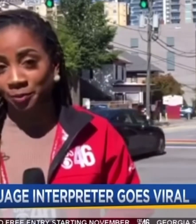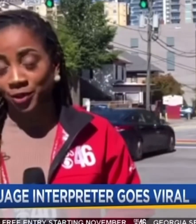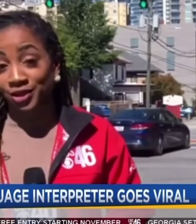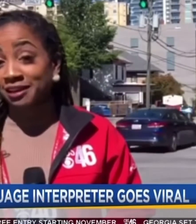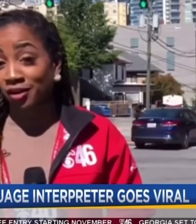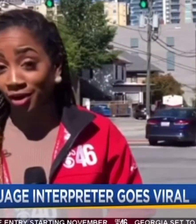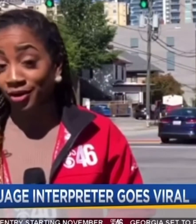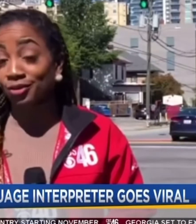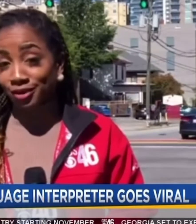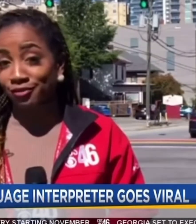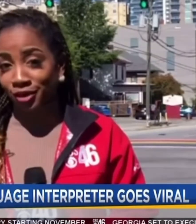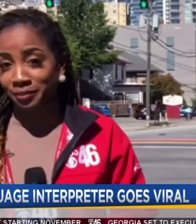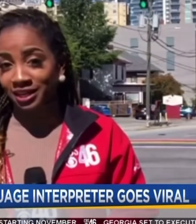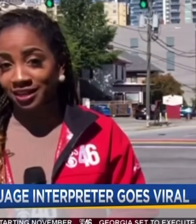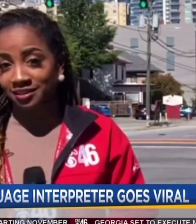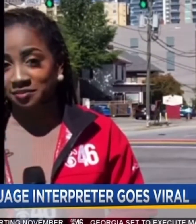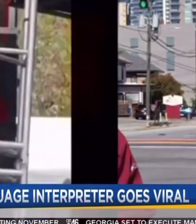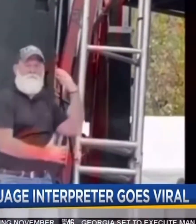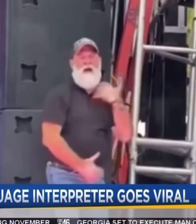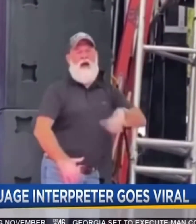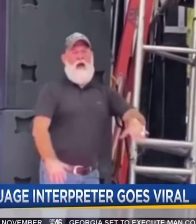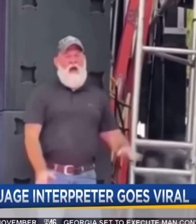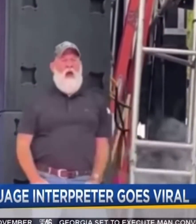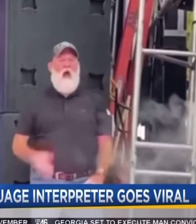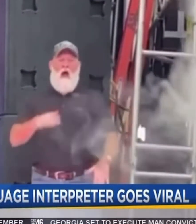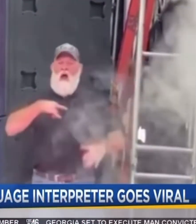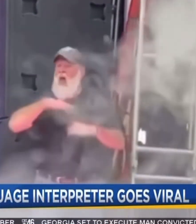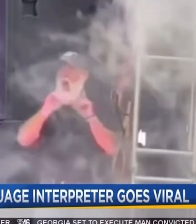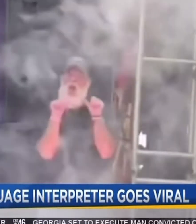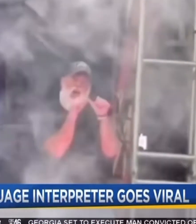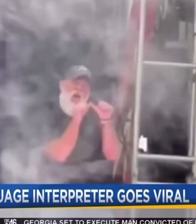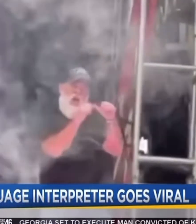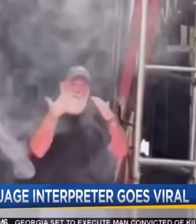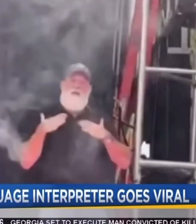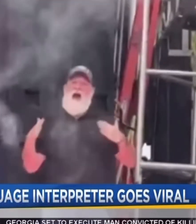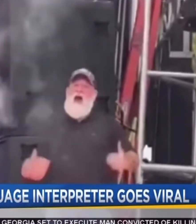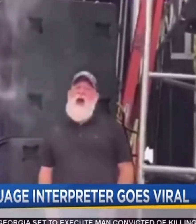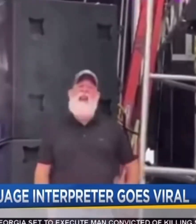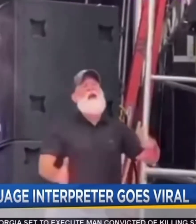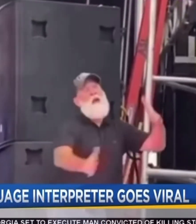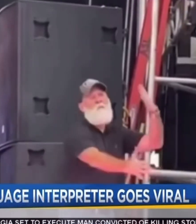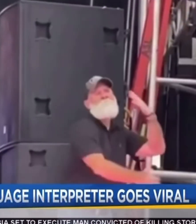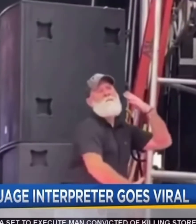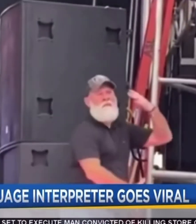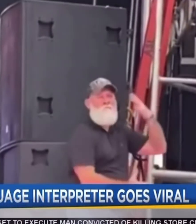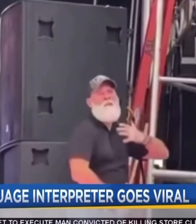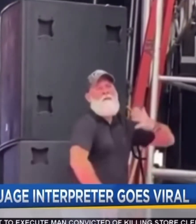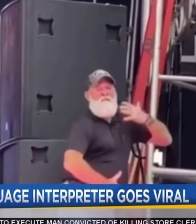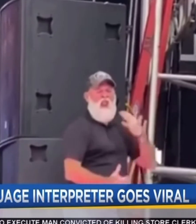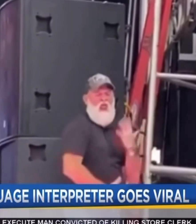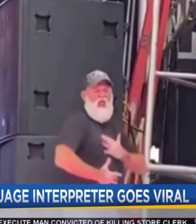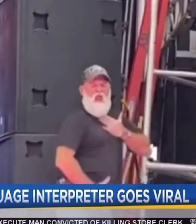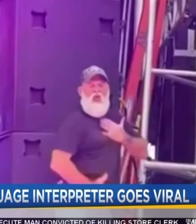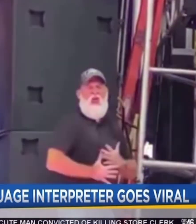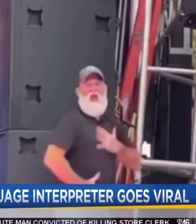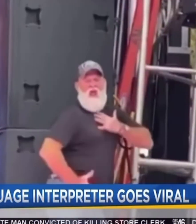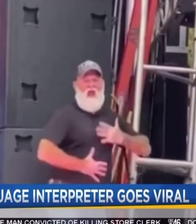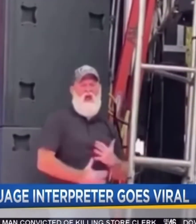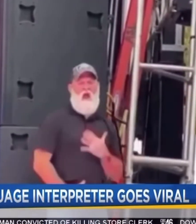gave her a run for her money. Meet David Cowan, the star of this lively video that's exploded on social media. The 55